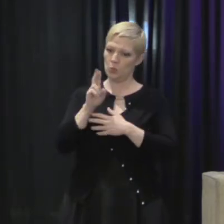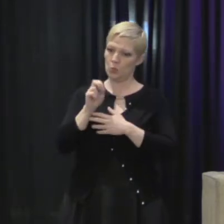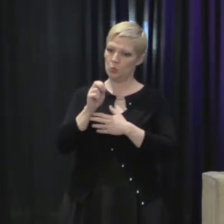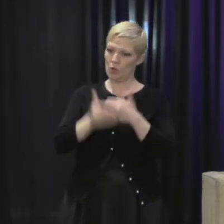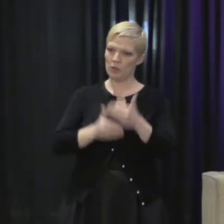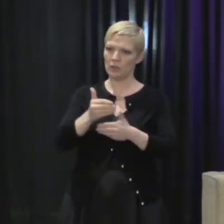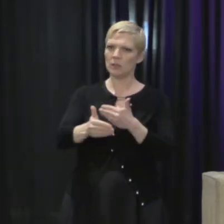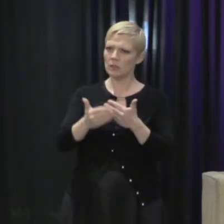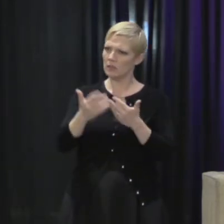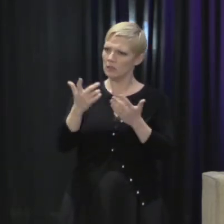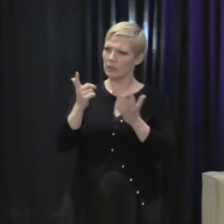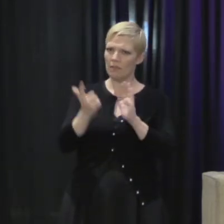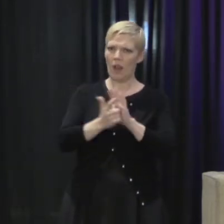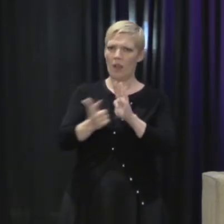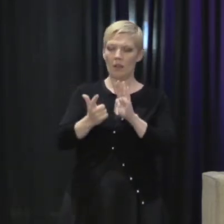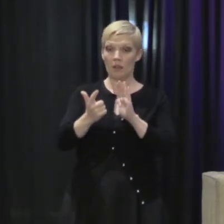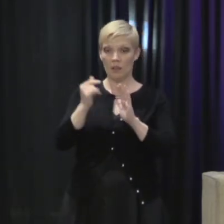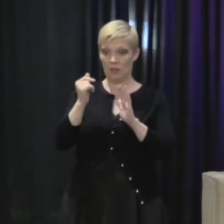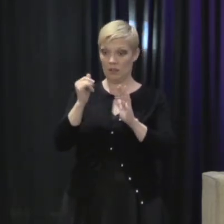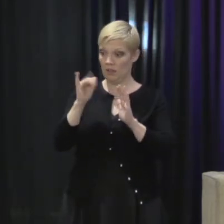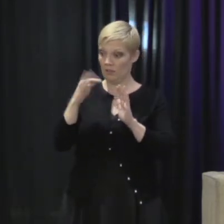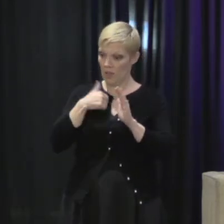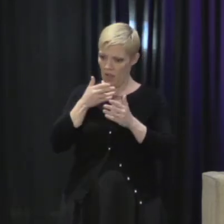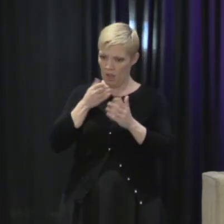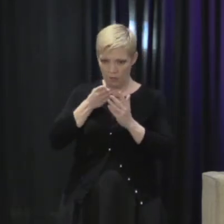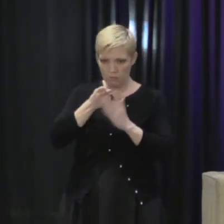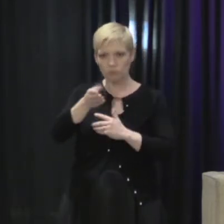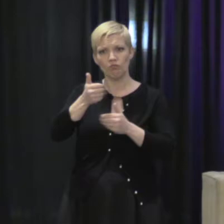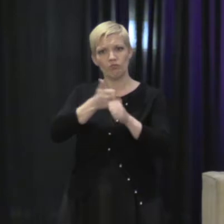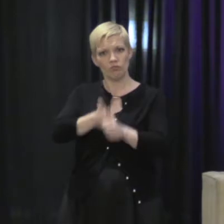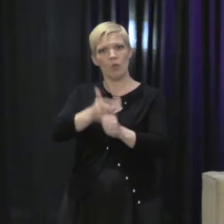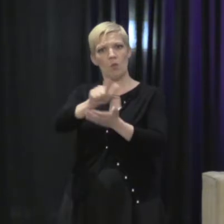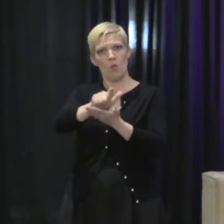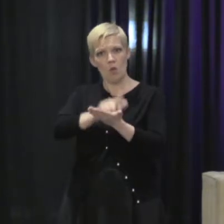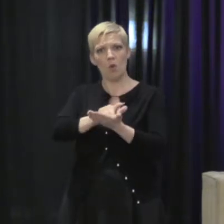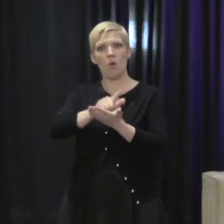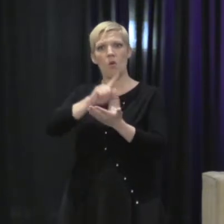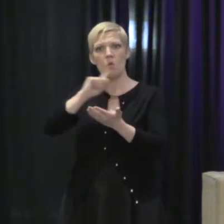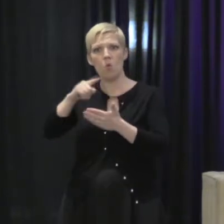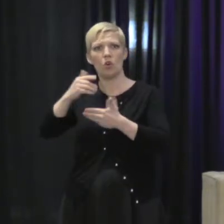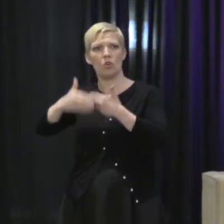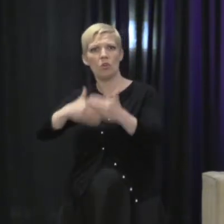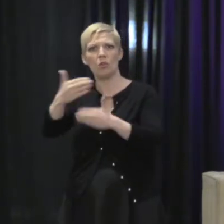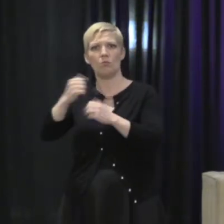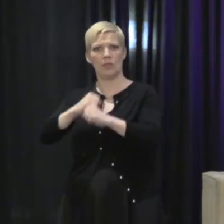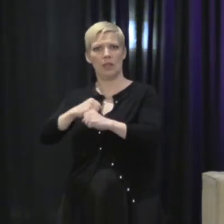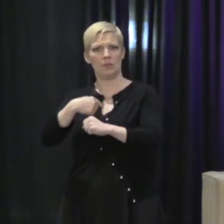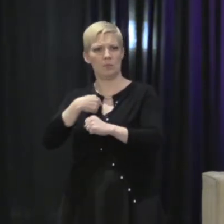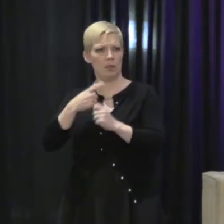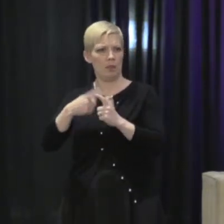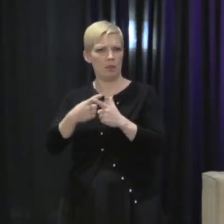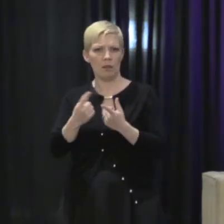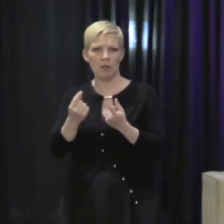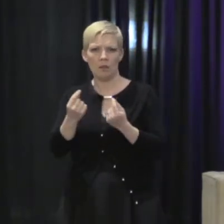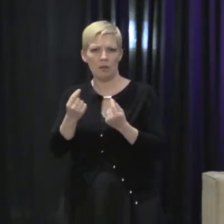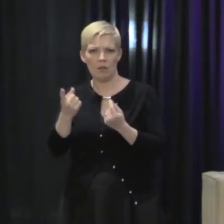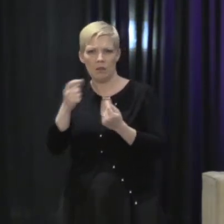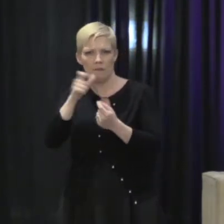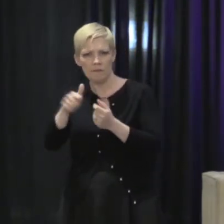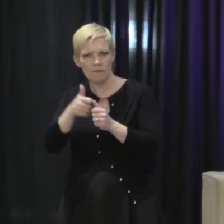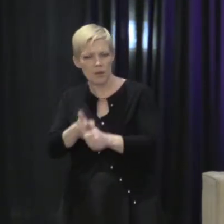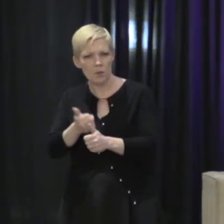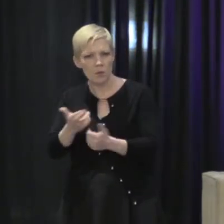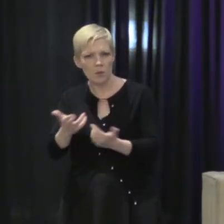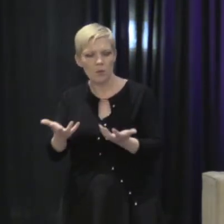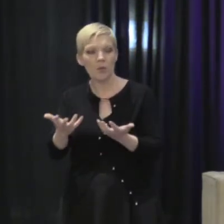aren't I entitled to a response if I went through this whole process of getting the order that's supposed to protect me? And her case went all